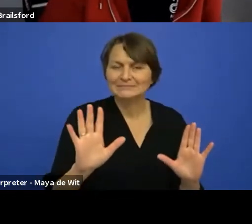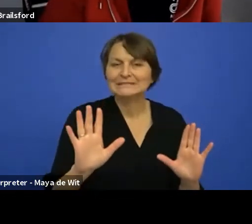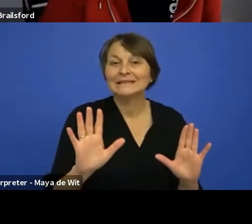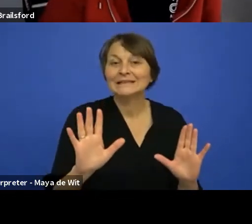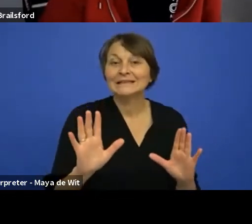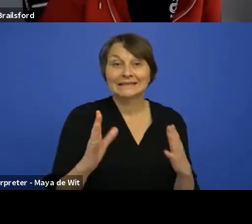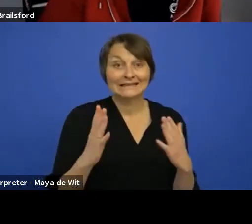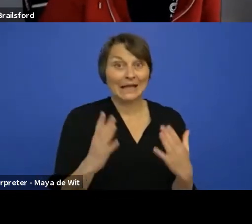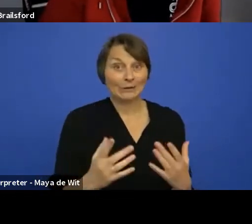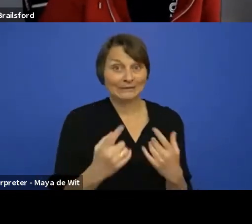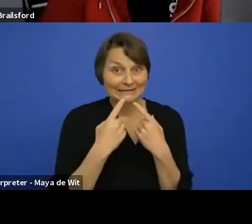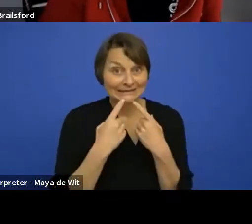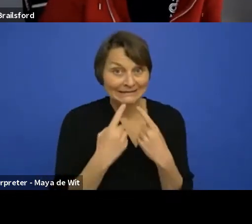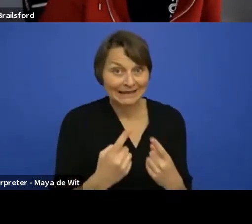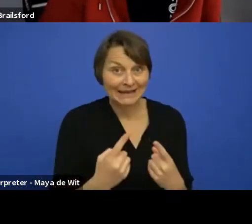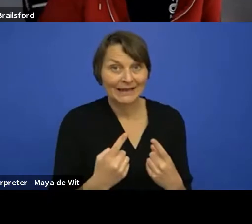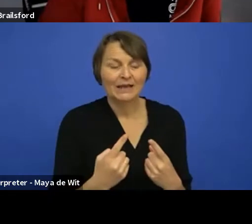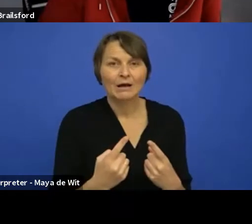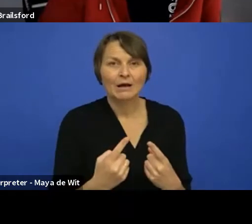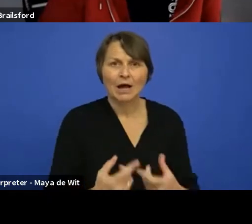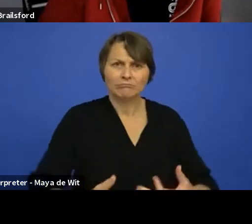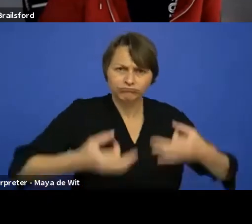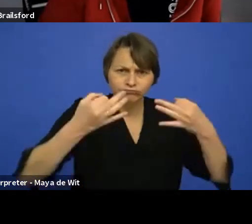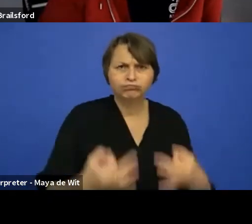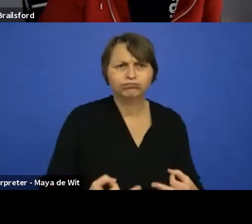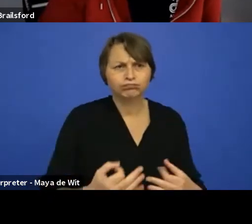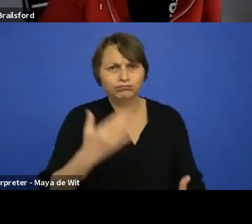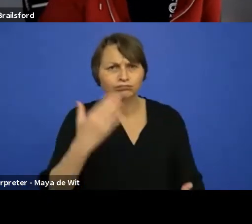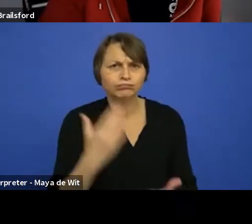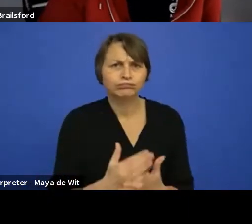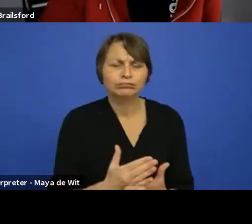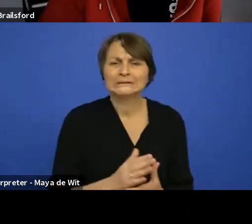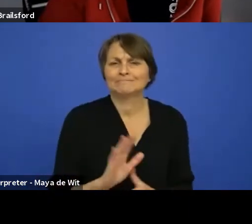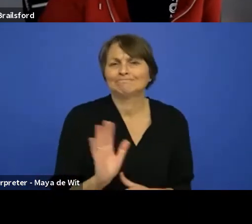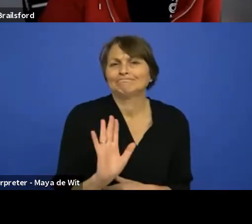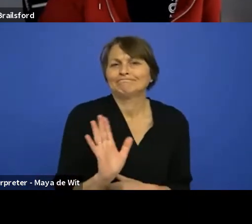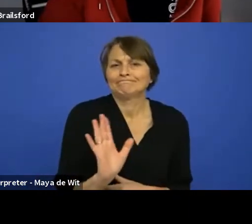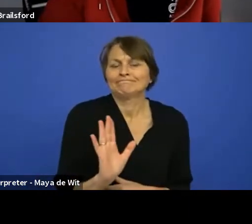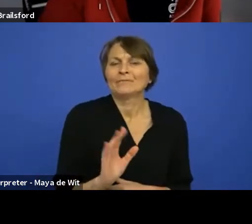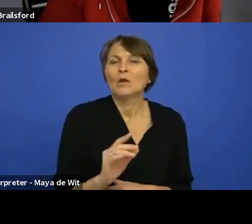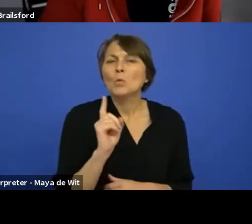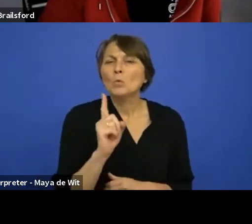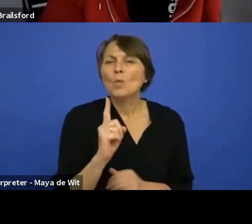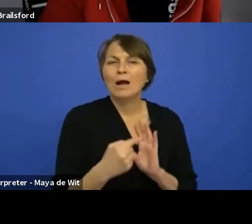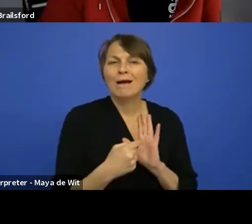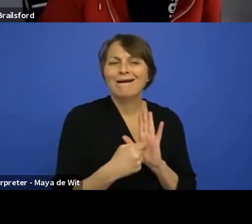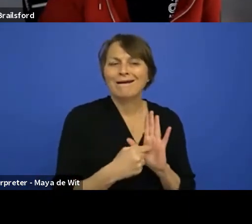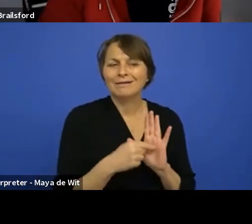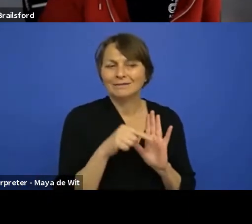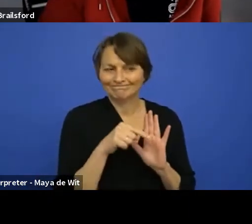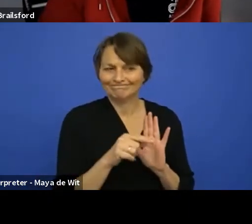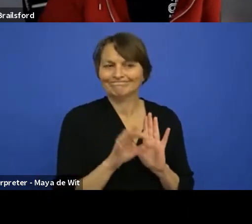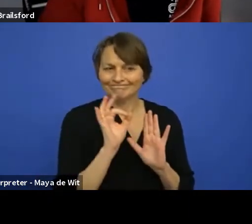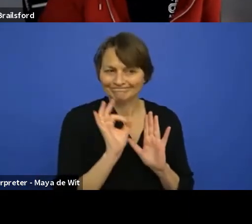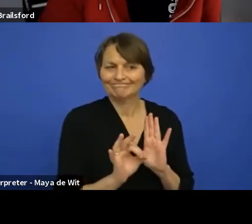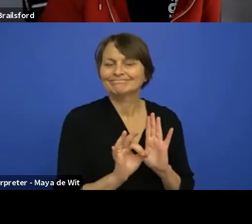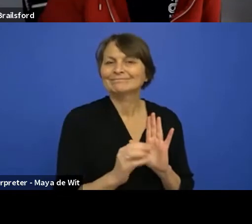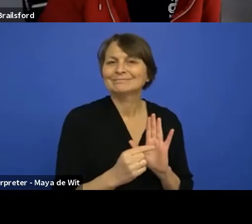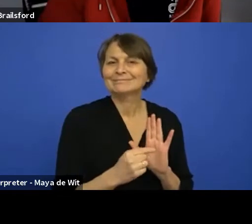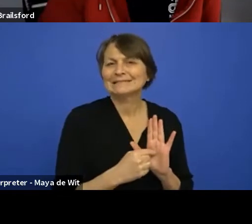something that's a decision or like, one of the prototypes that we're looking at is where a property editor is also just a web component,